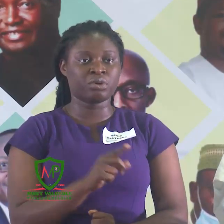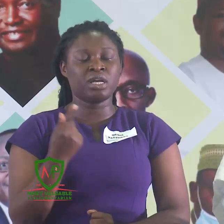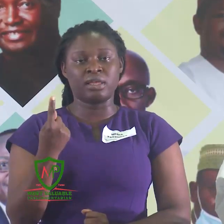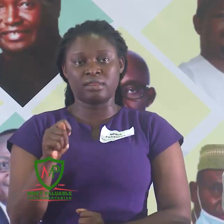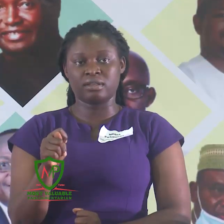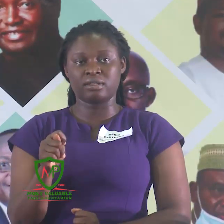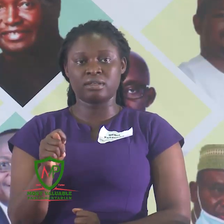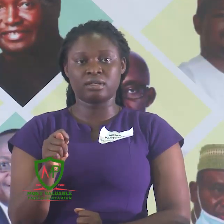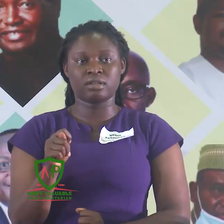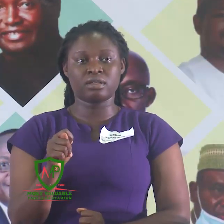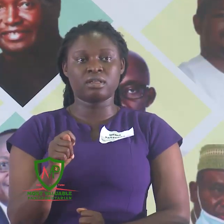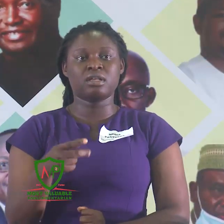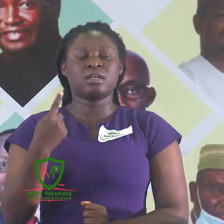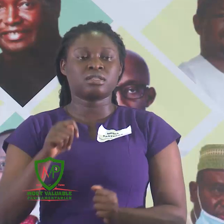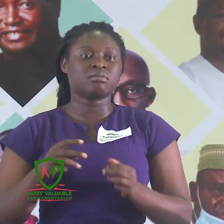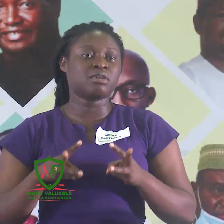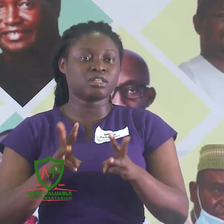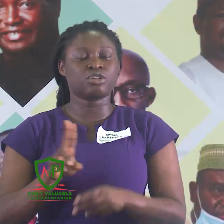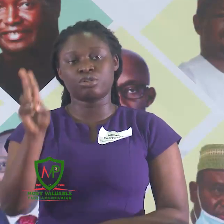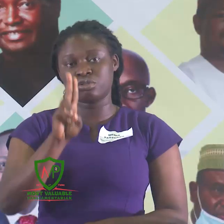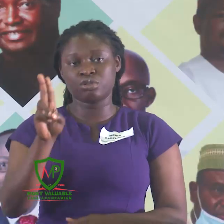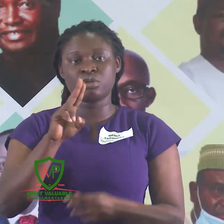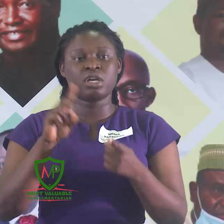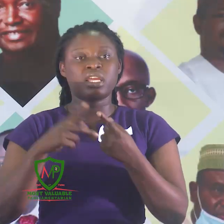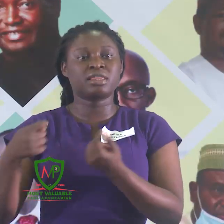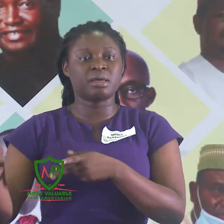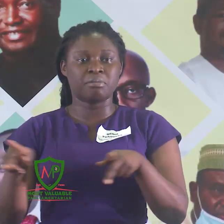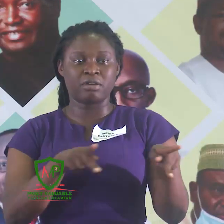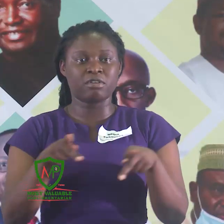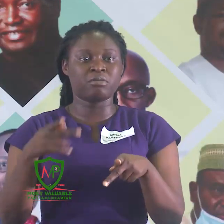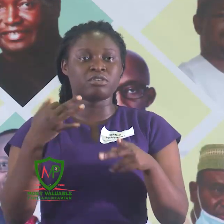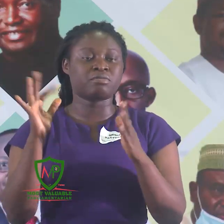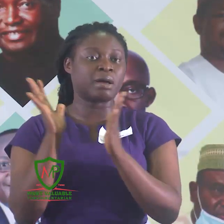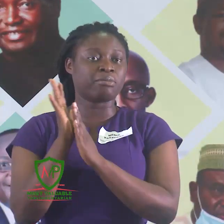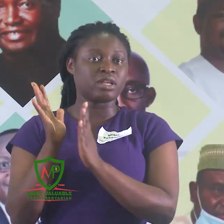metric use in the performance appraisal.